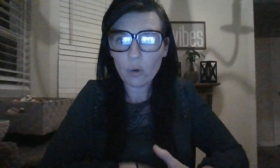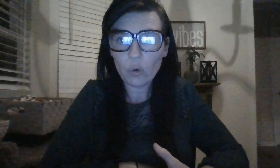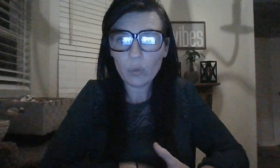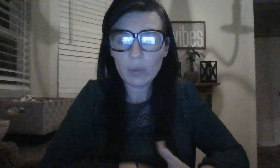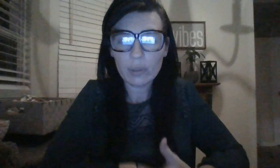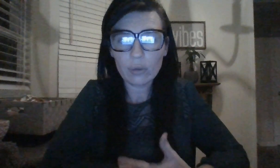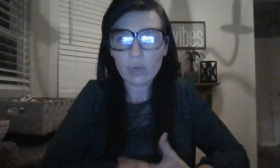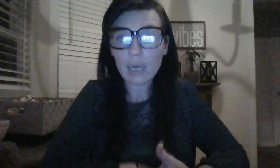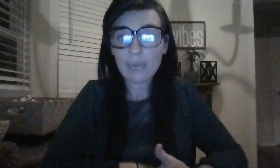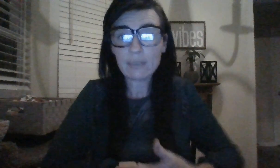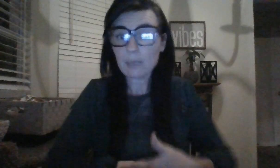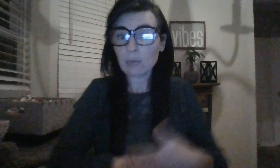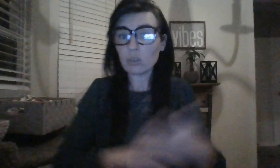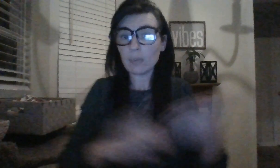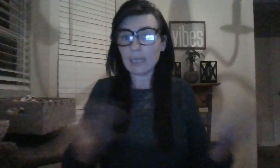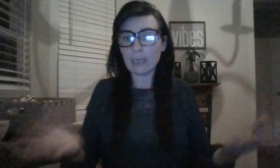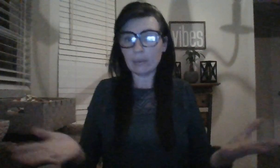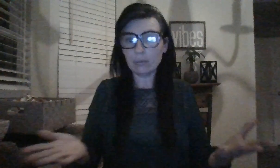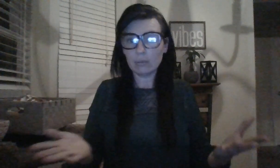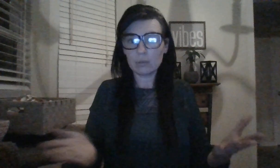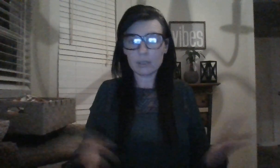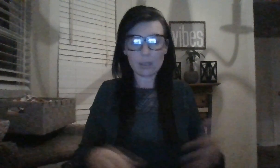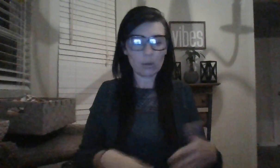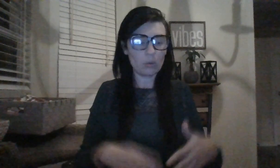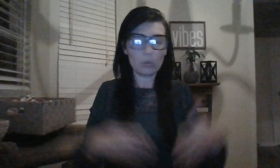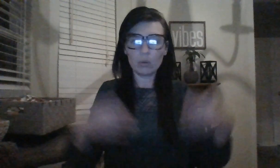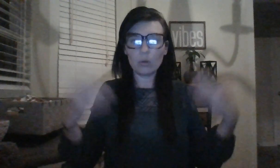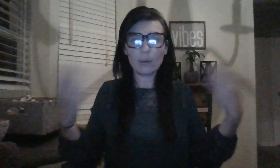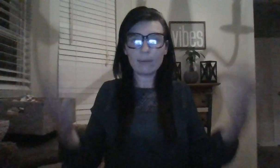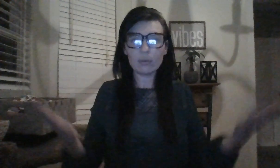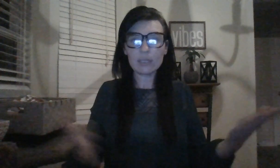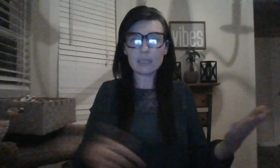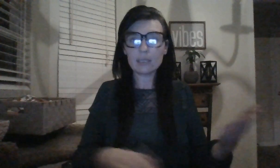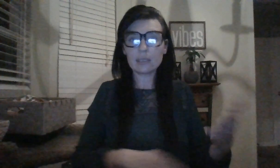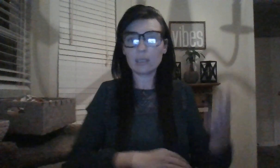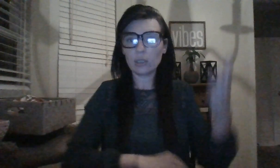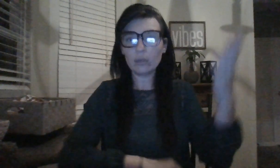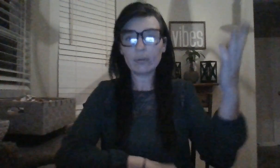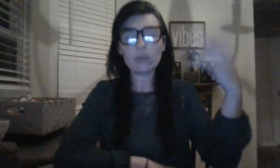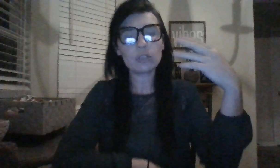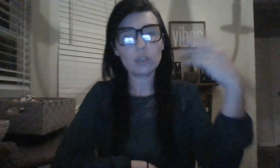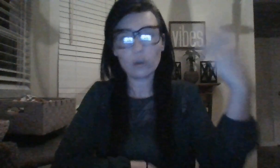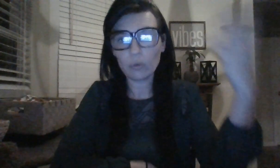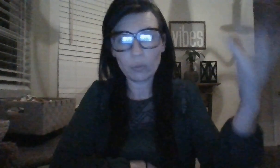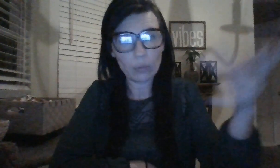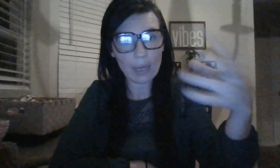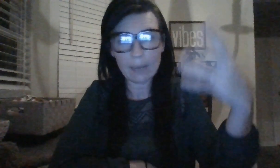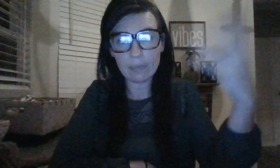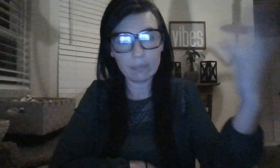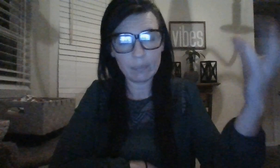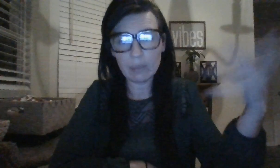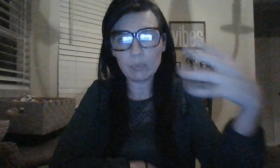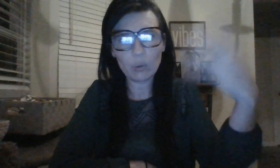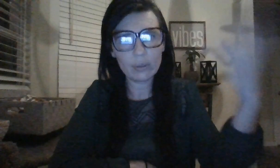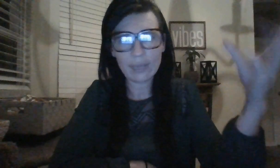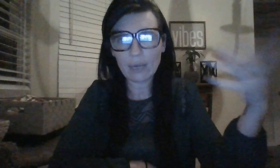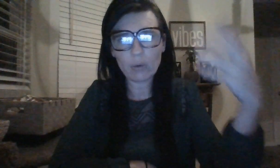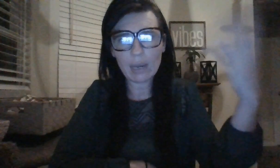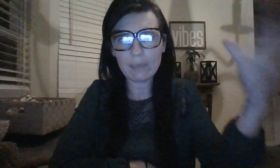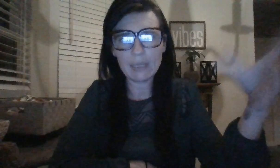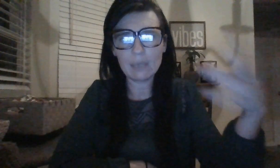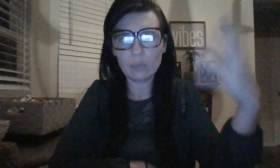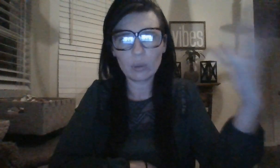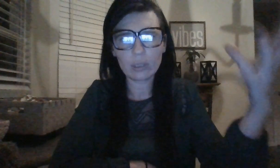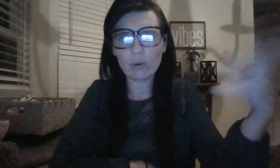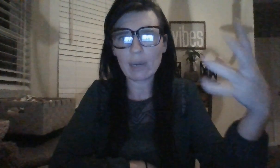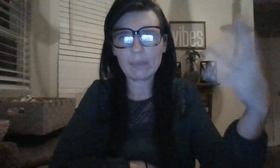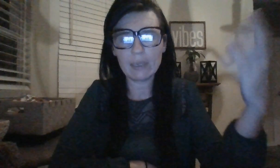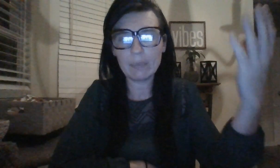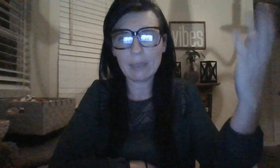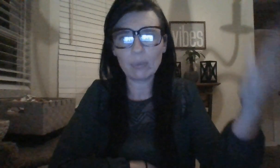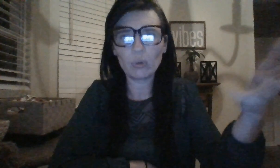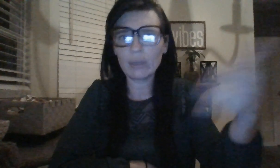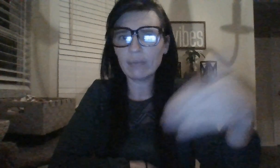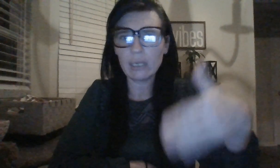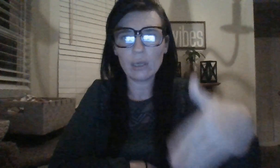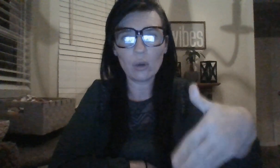home. They're not even supposed to be in. So whoever this is in the universe, you know, I've been pulling that crap in, pull it crap in. People living in